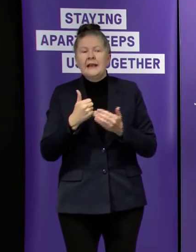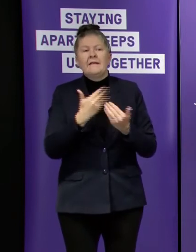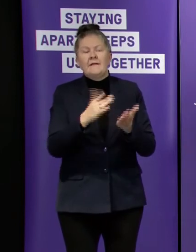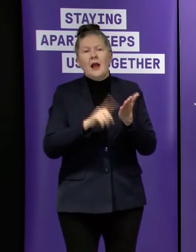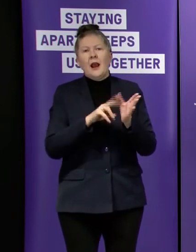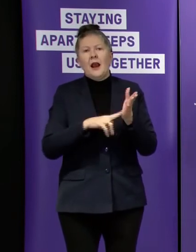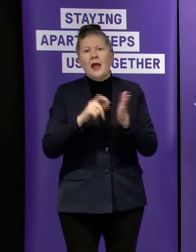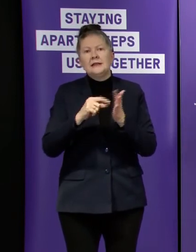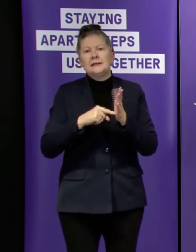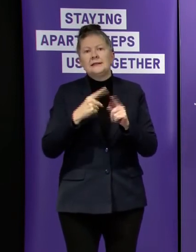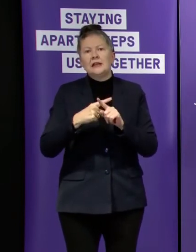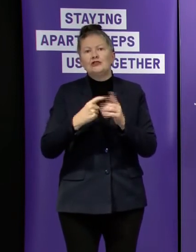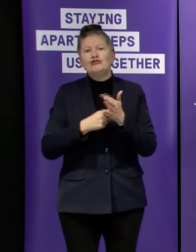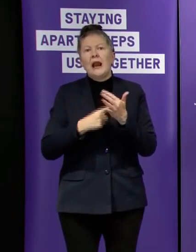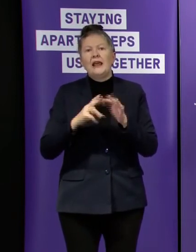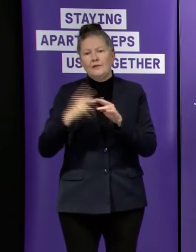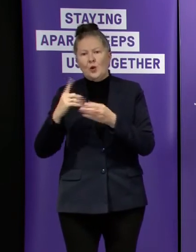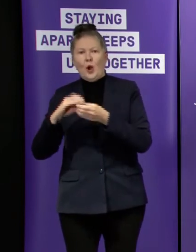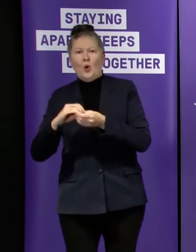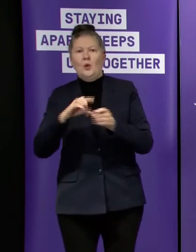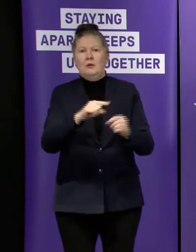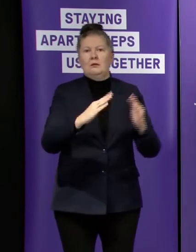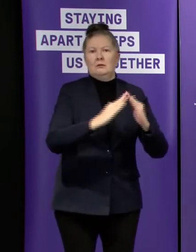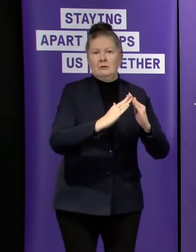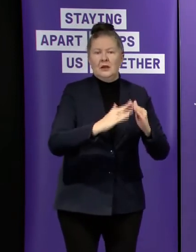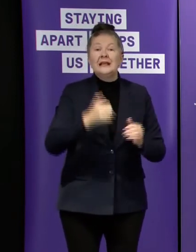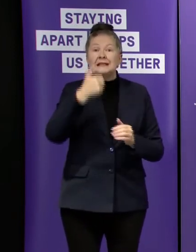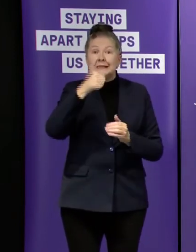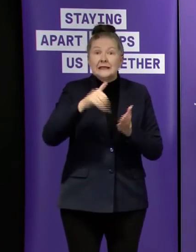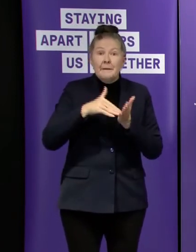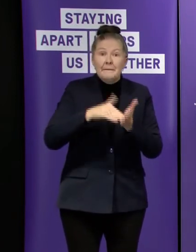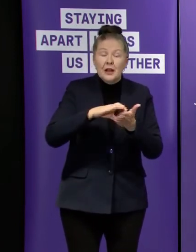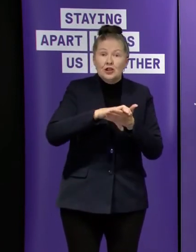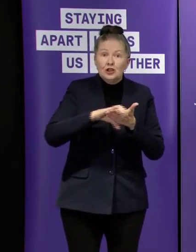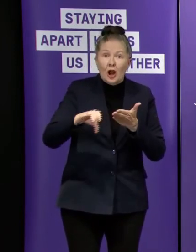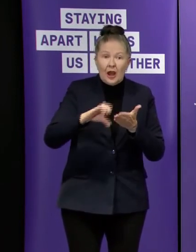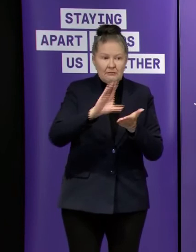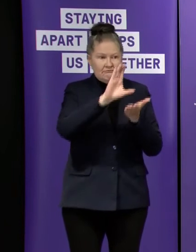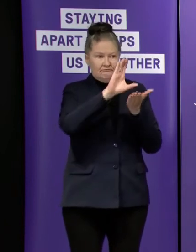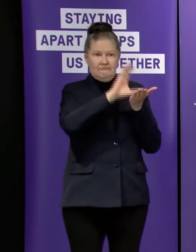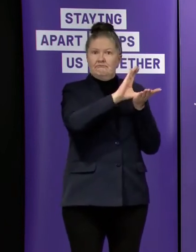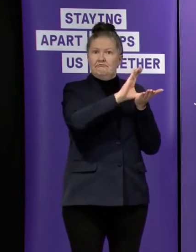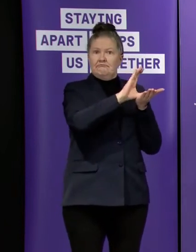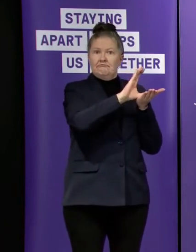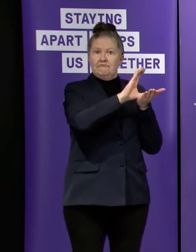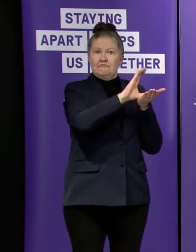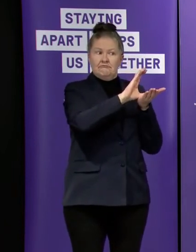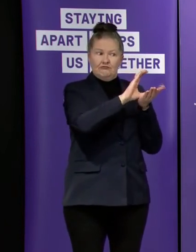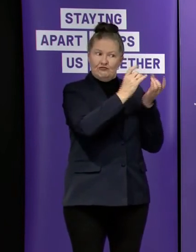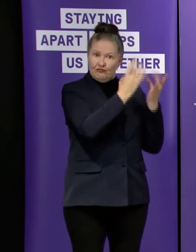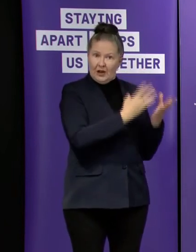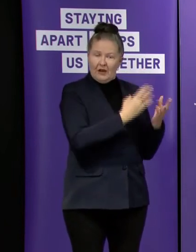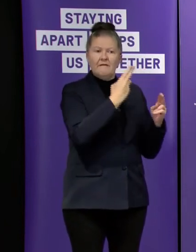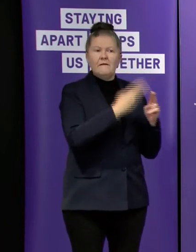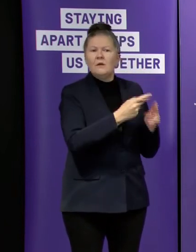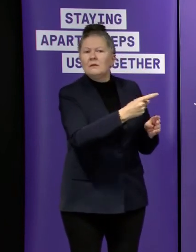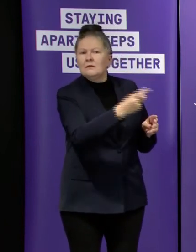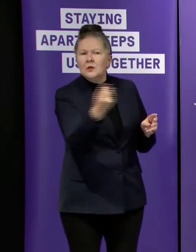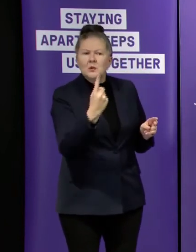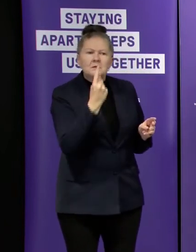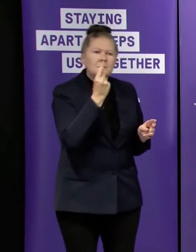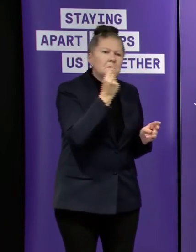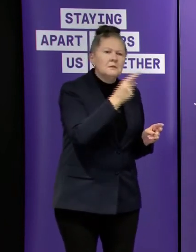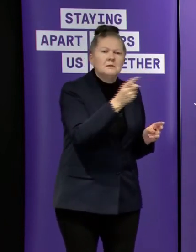relief a 60 million dollar fund additionally will be established for eligible small commercial